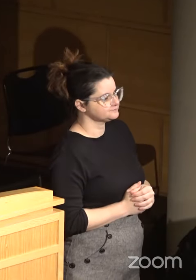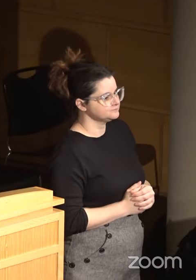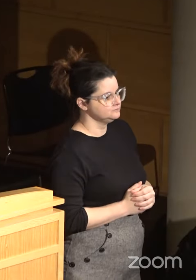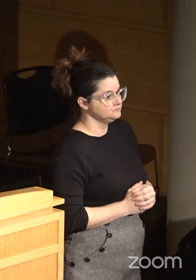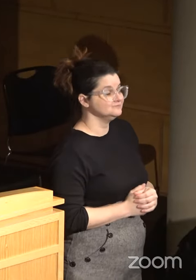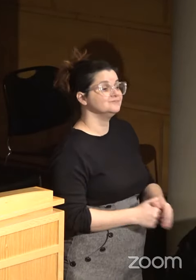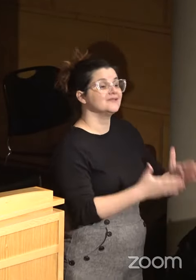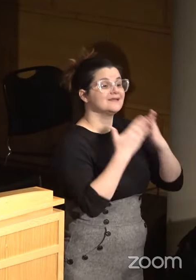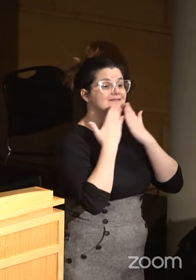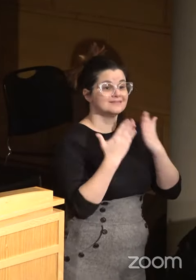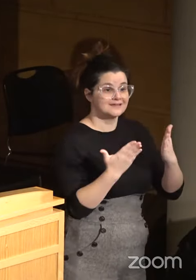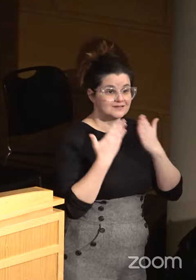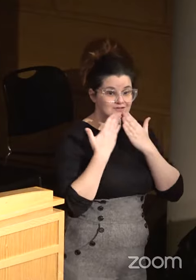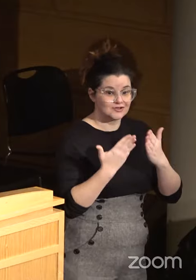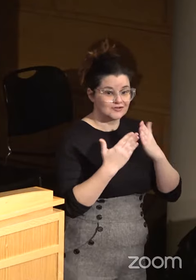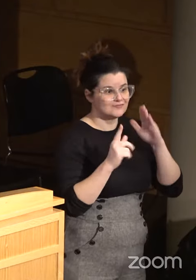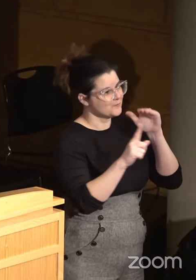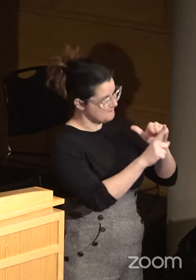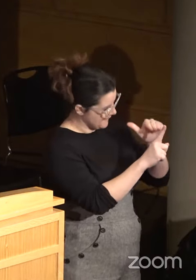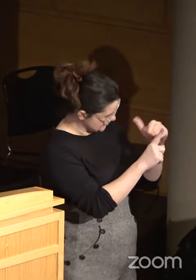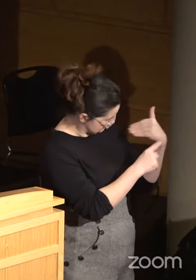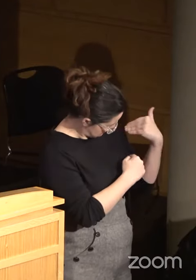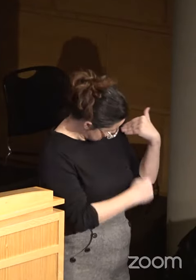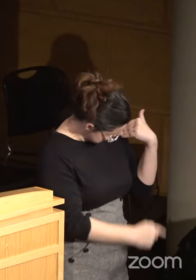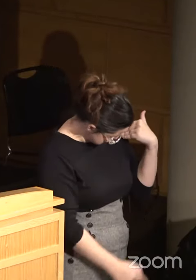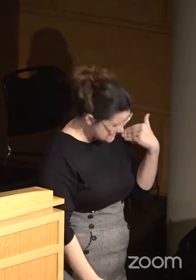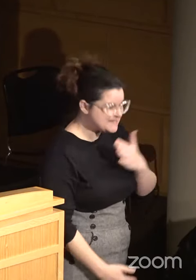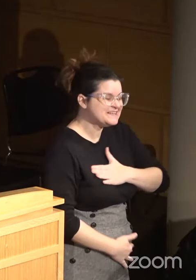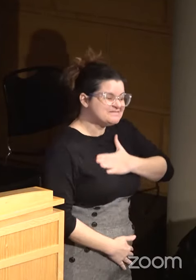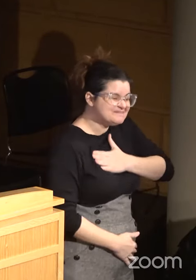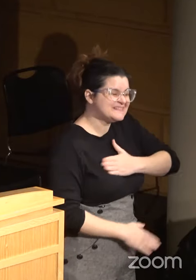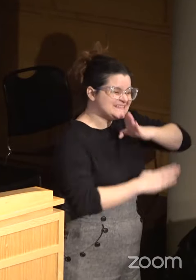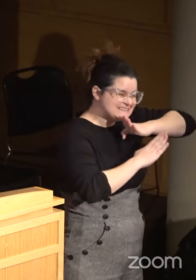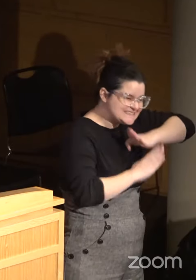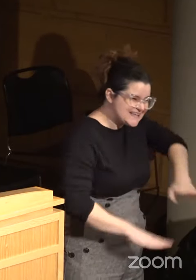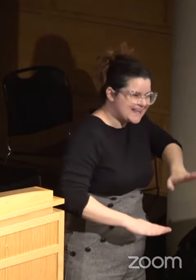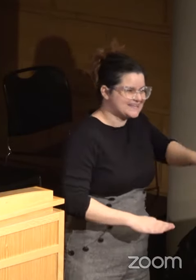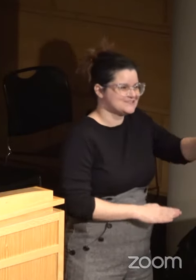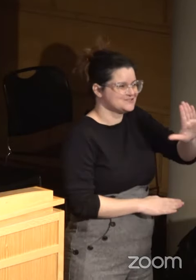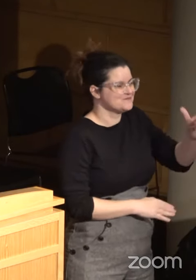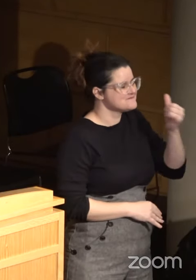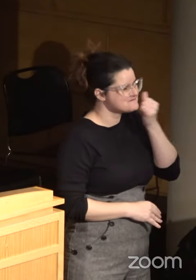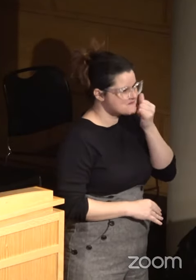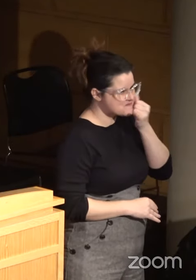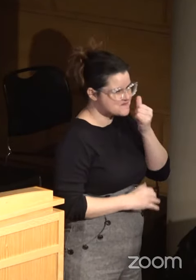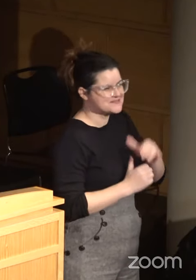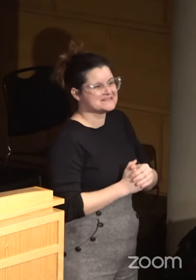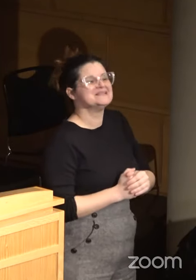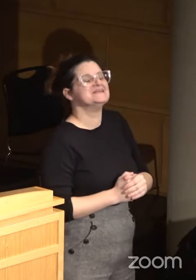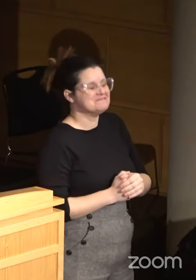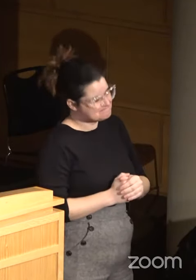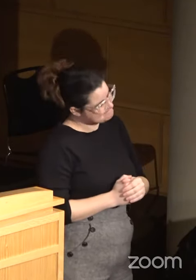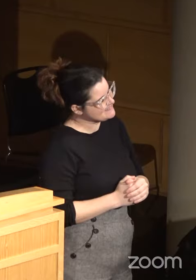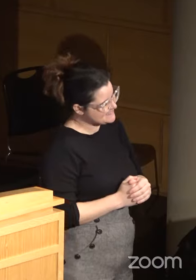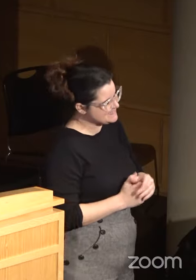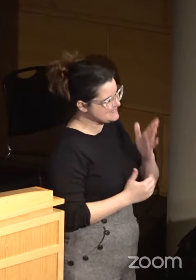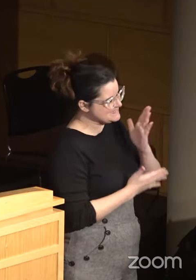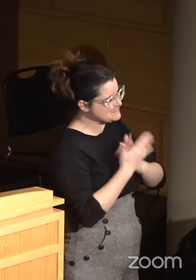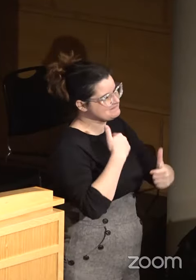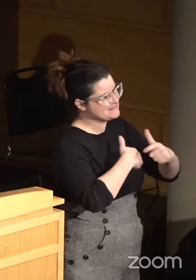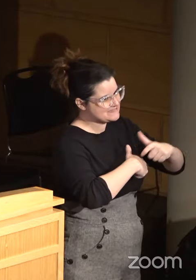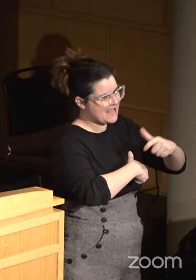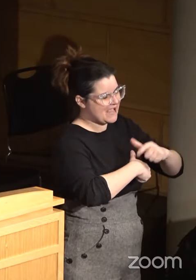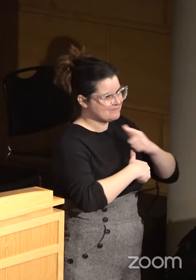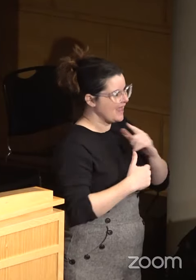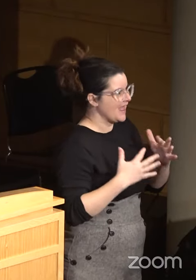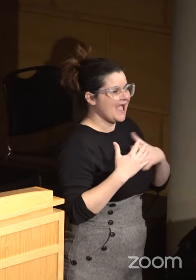And thank you for reminding me, please silence your cell phones because it does take time out